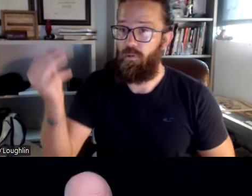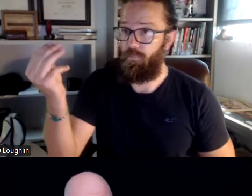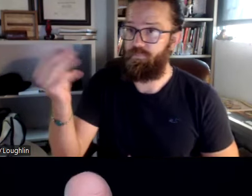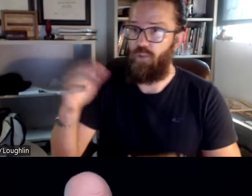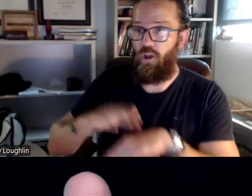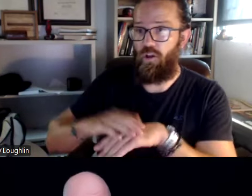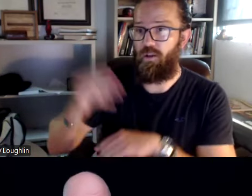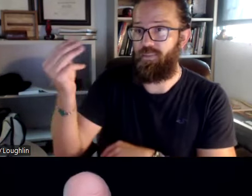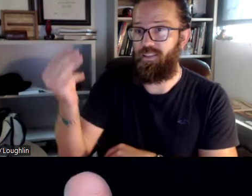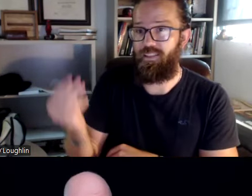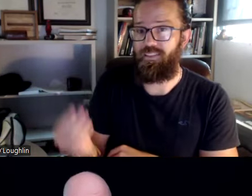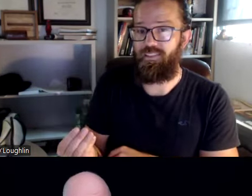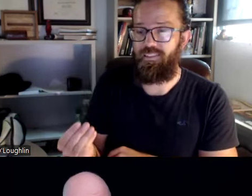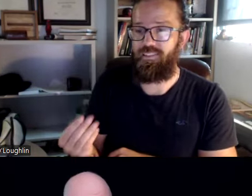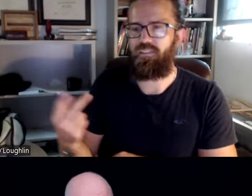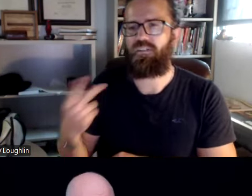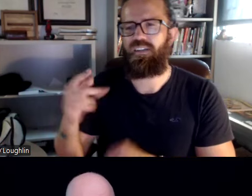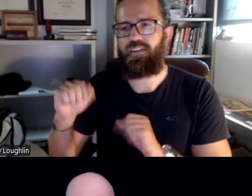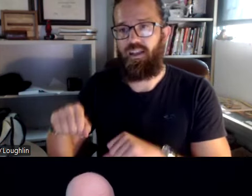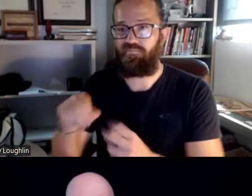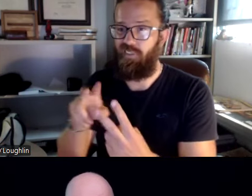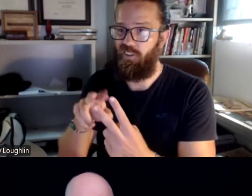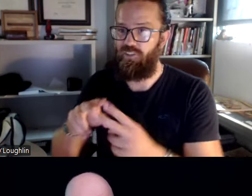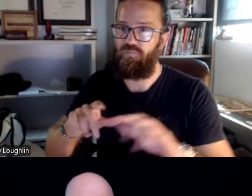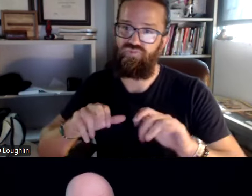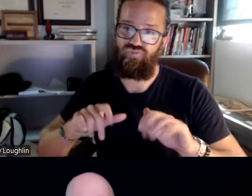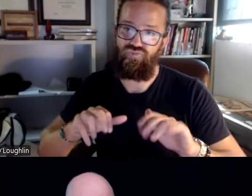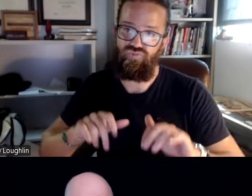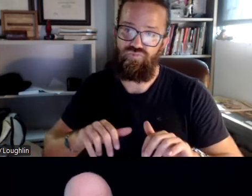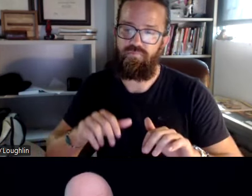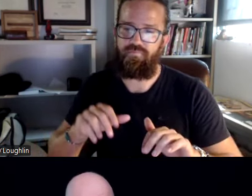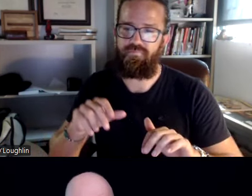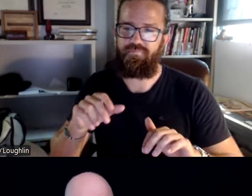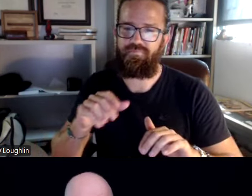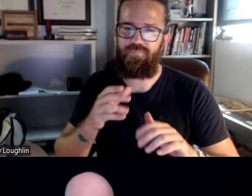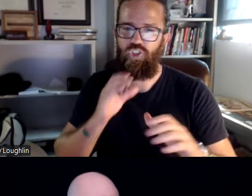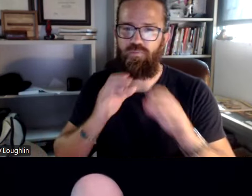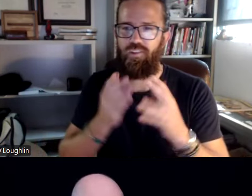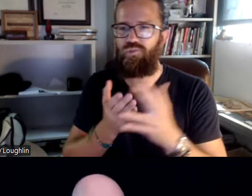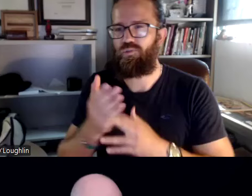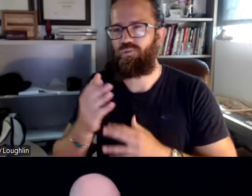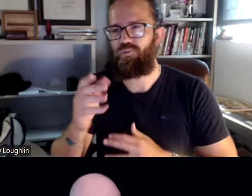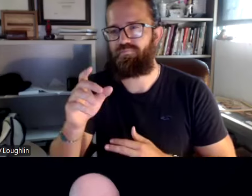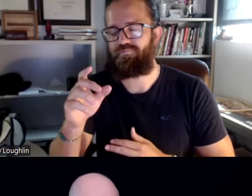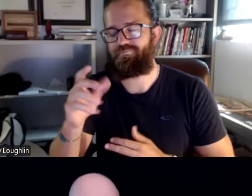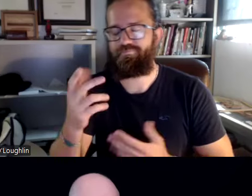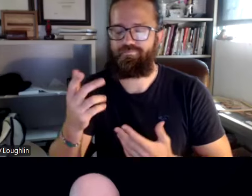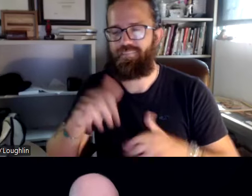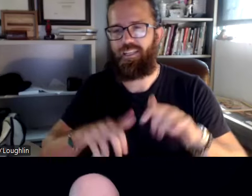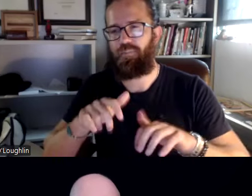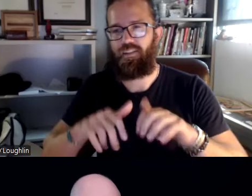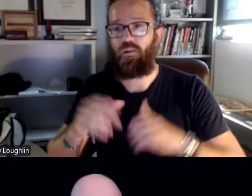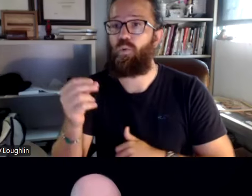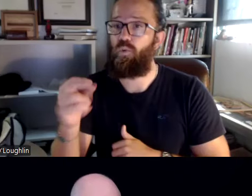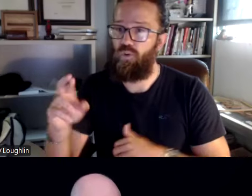say, if, you know, that office, my office hours on Monday, you know, we can have either chat as a way to communicate